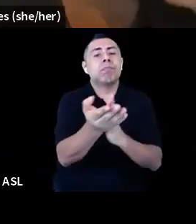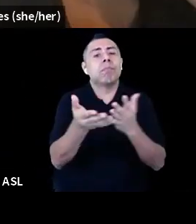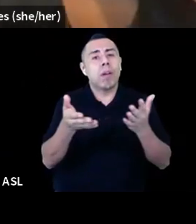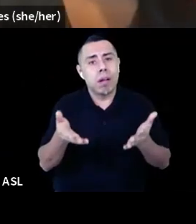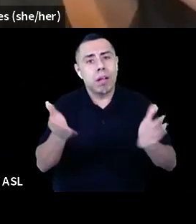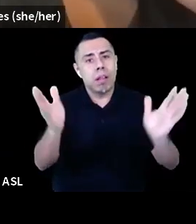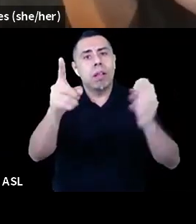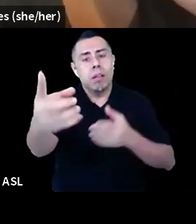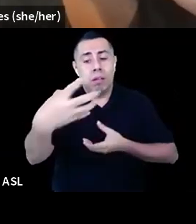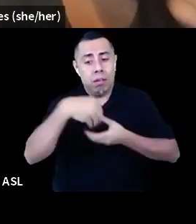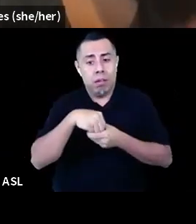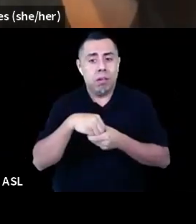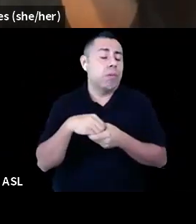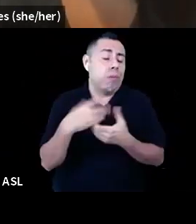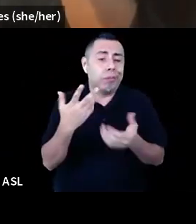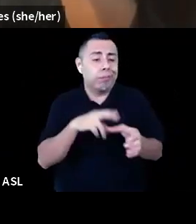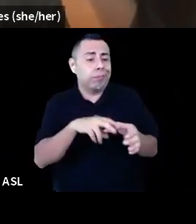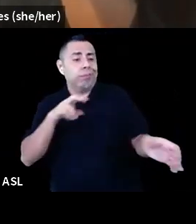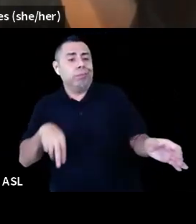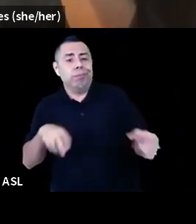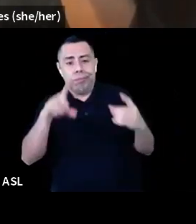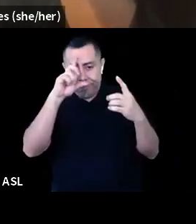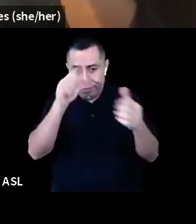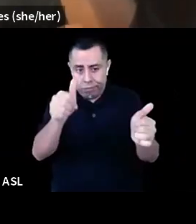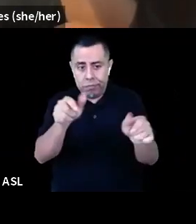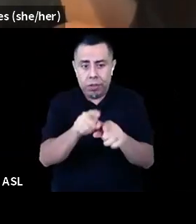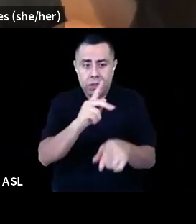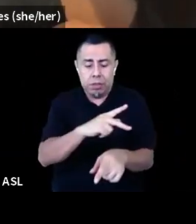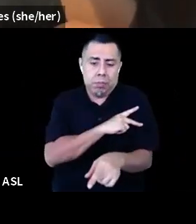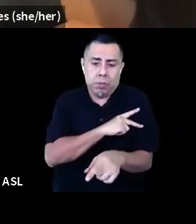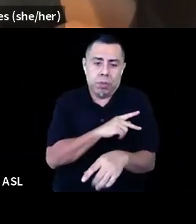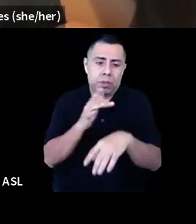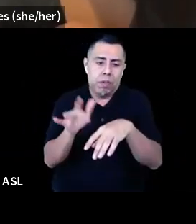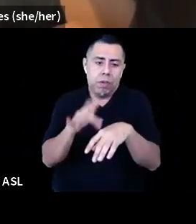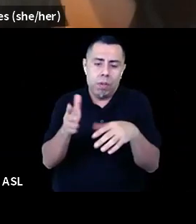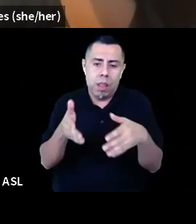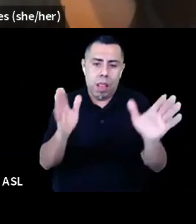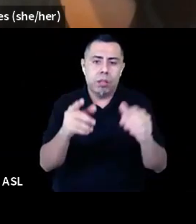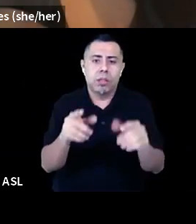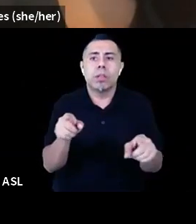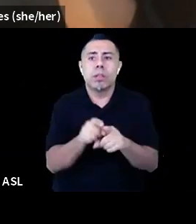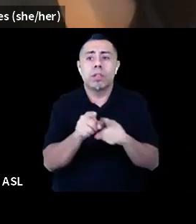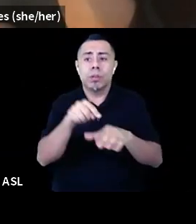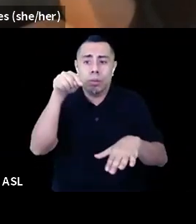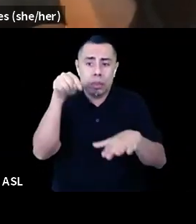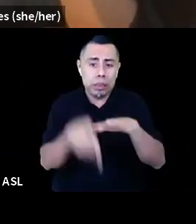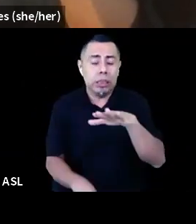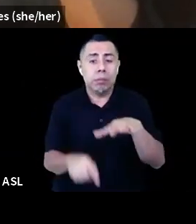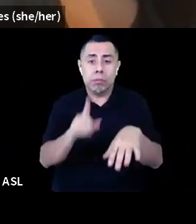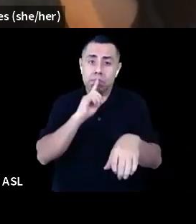permits, and because deep change requires the capaciousness of time and care. We hope that over the course of